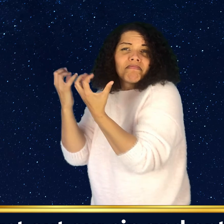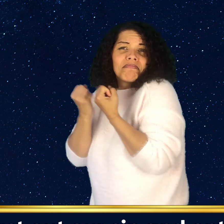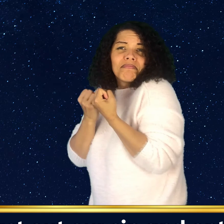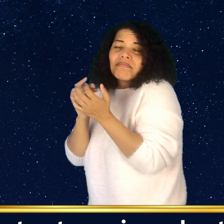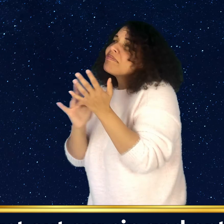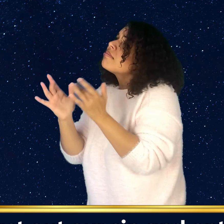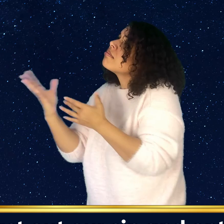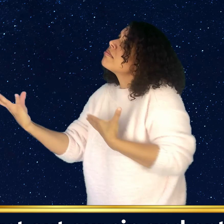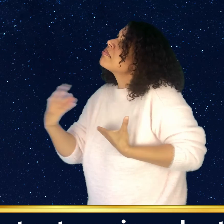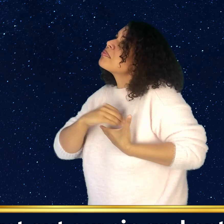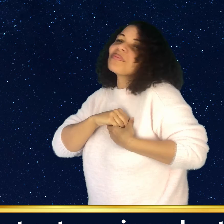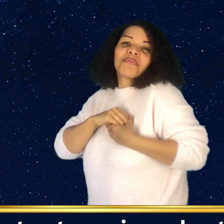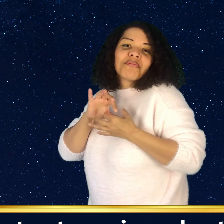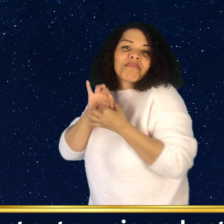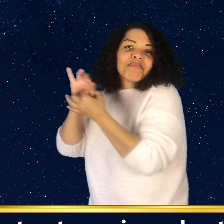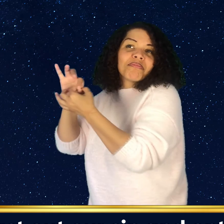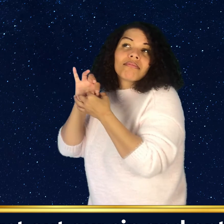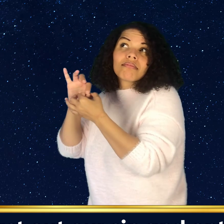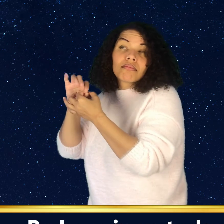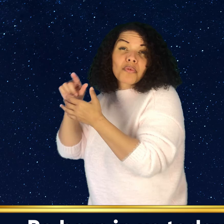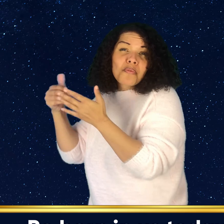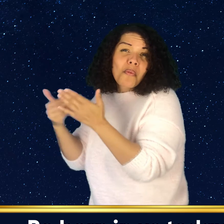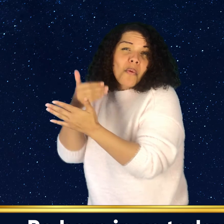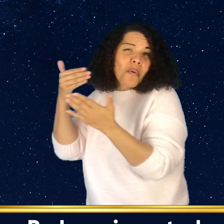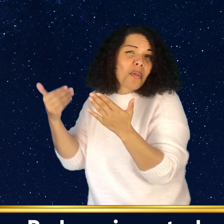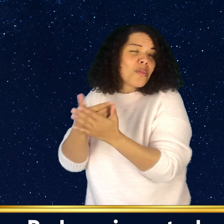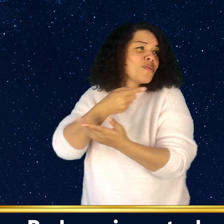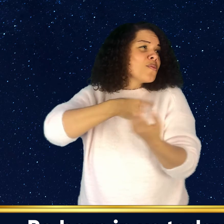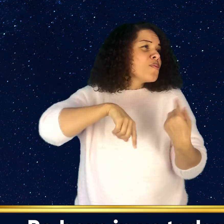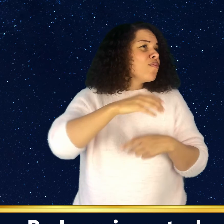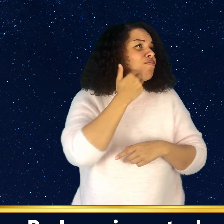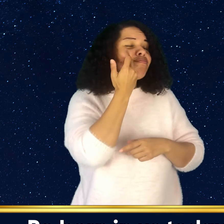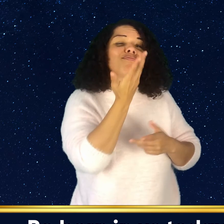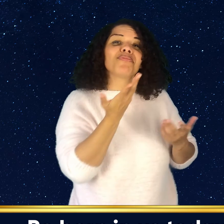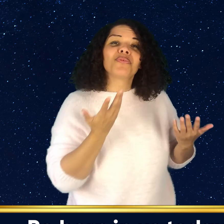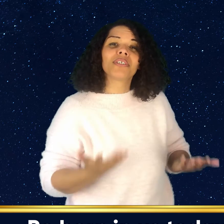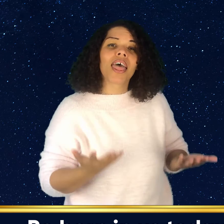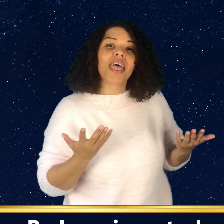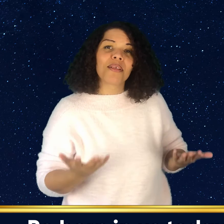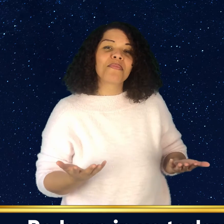and enter in, be born in us today.